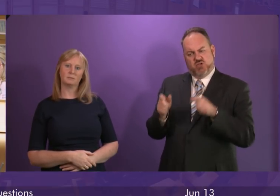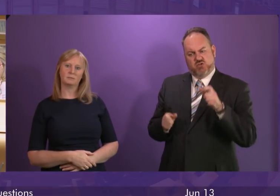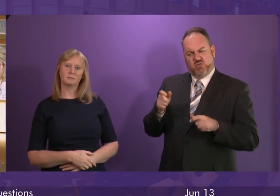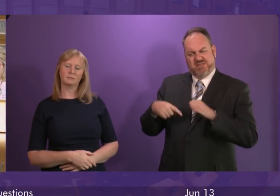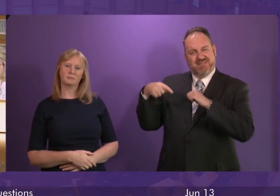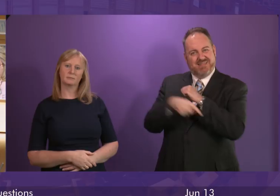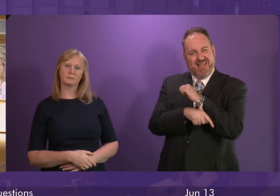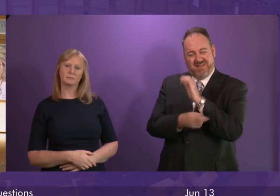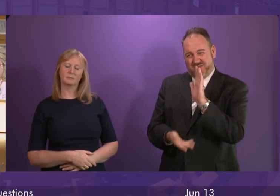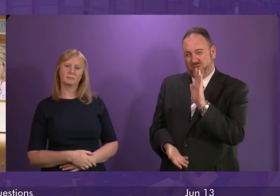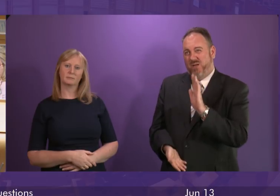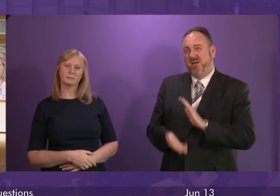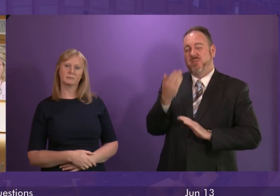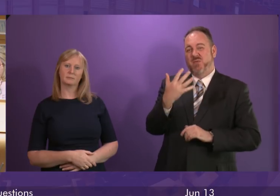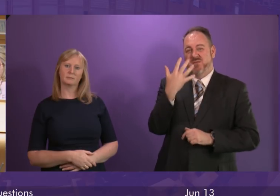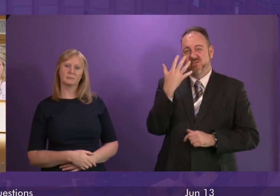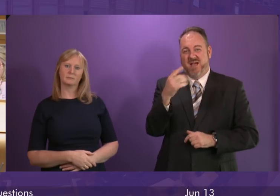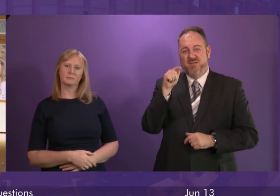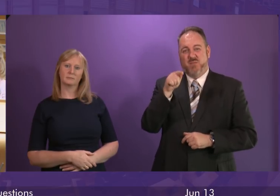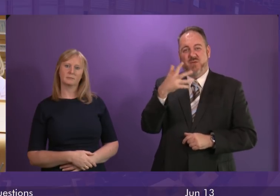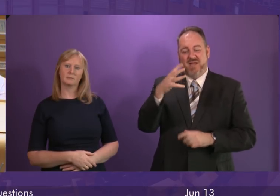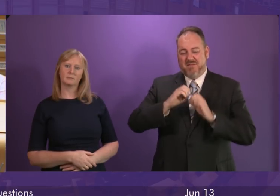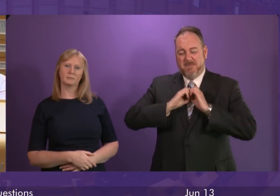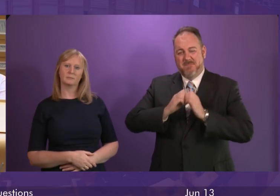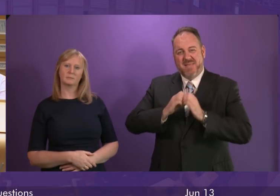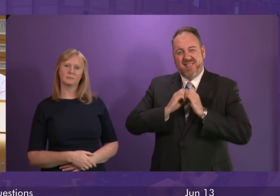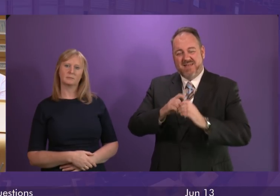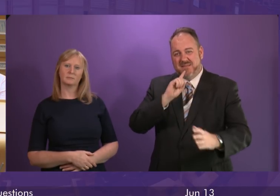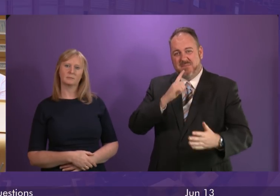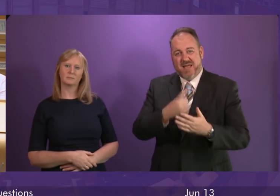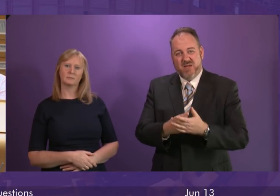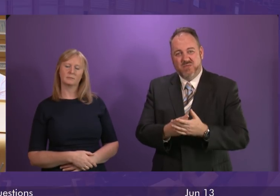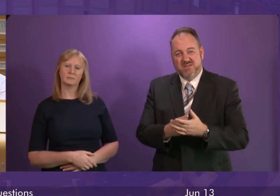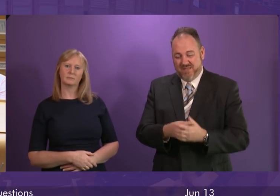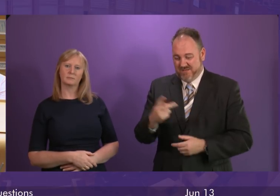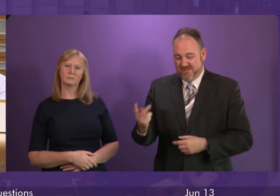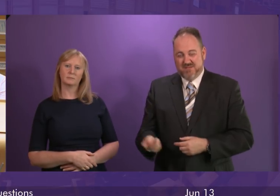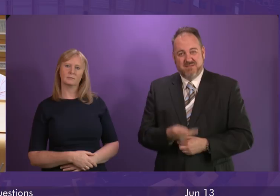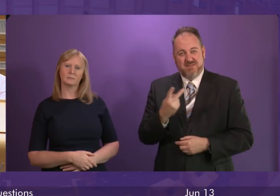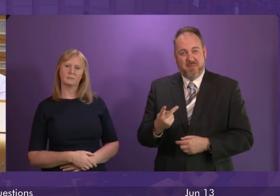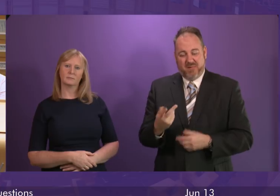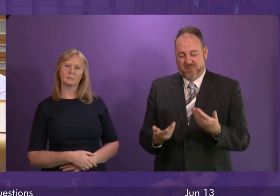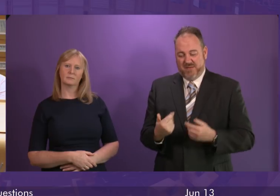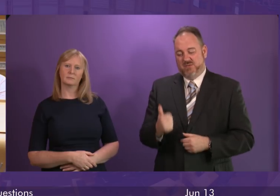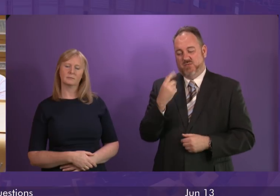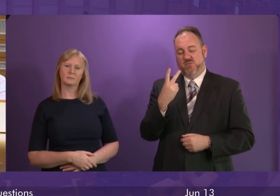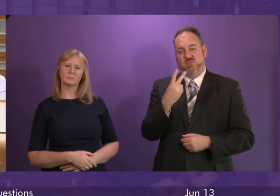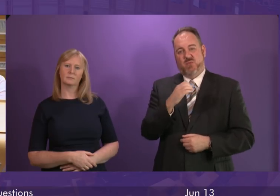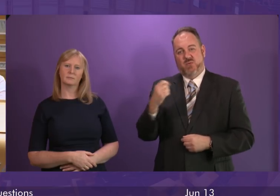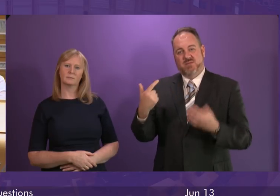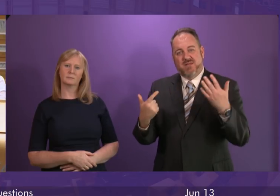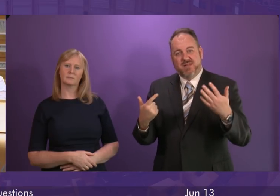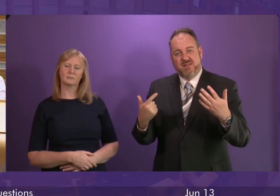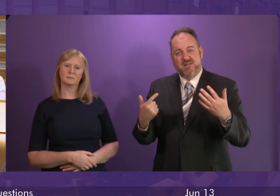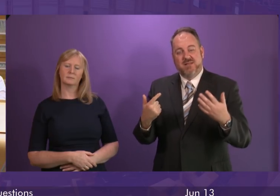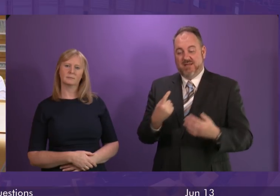£5.5 billion, three times what it was in 2007. Average individual debt is